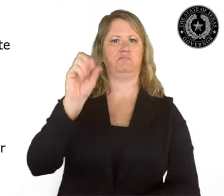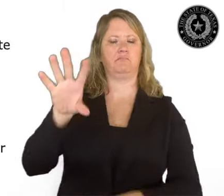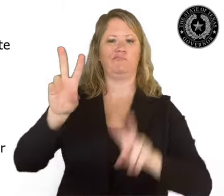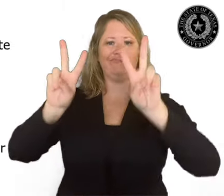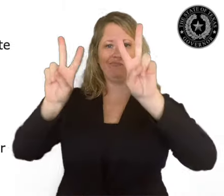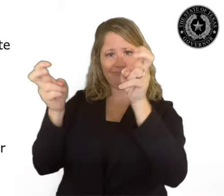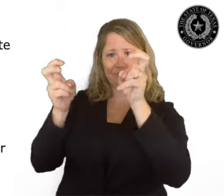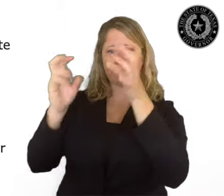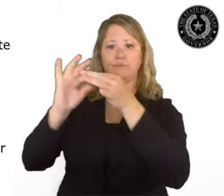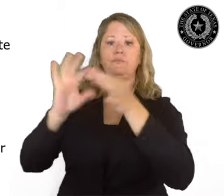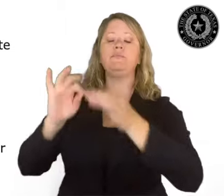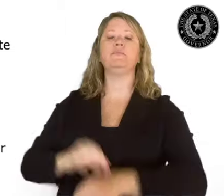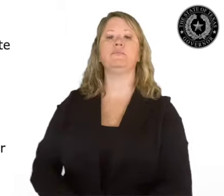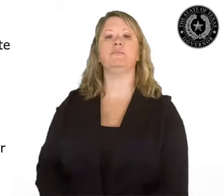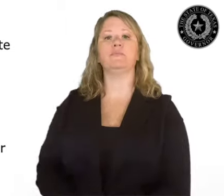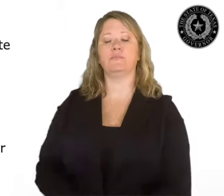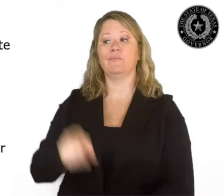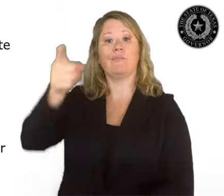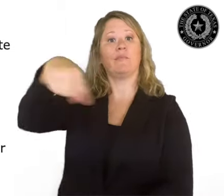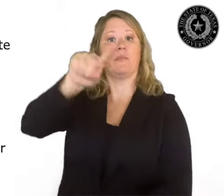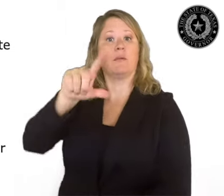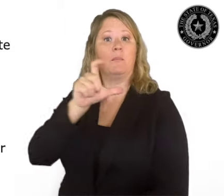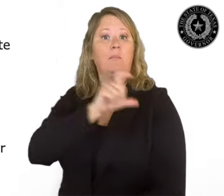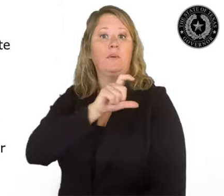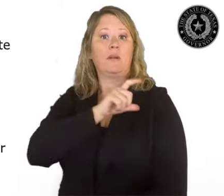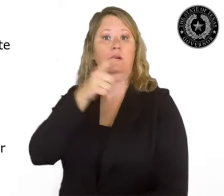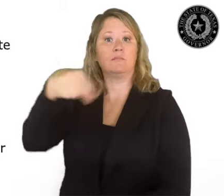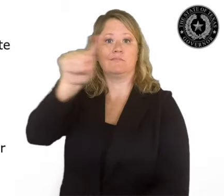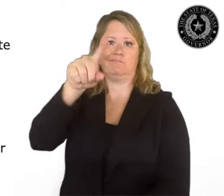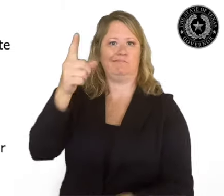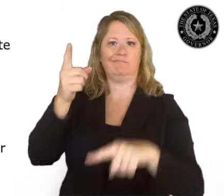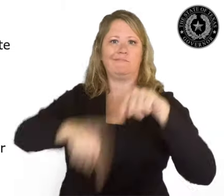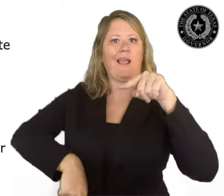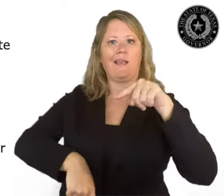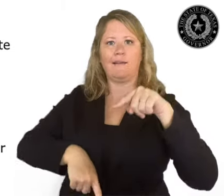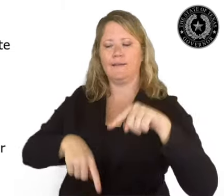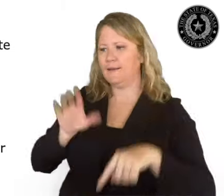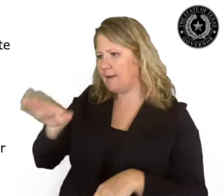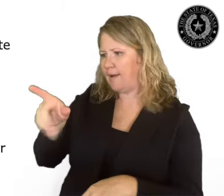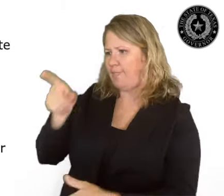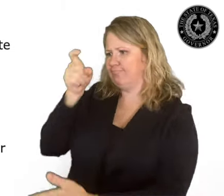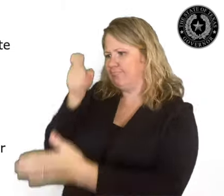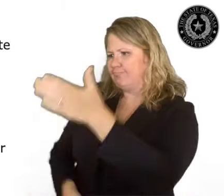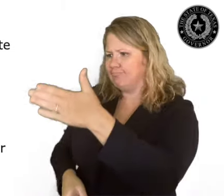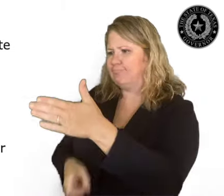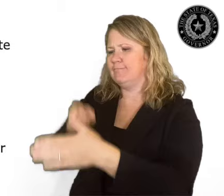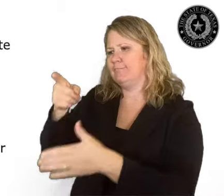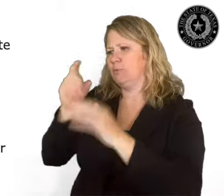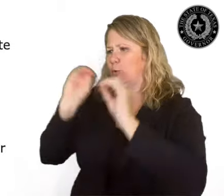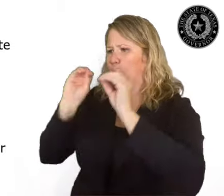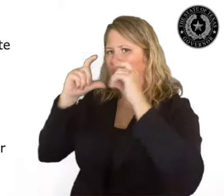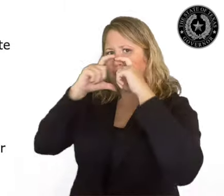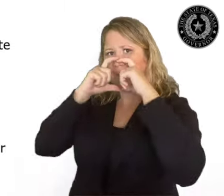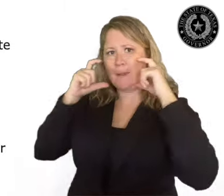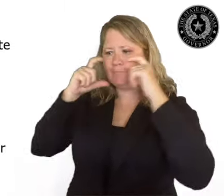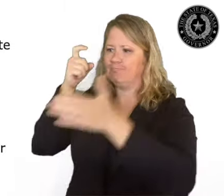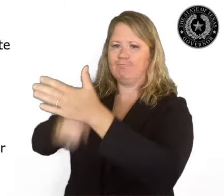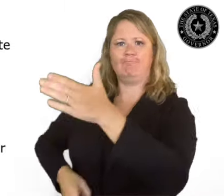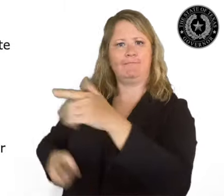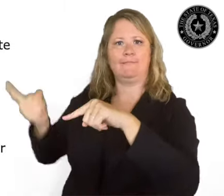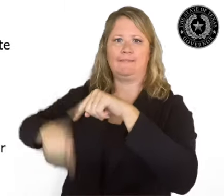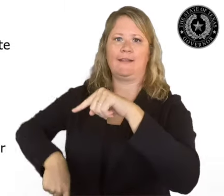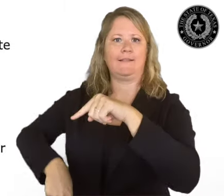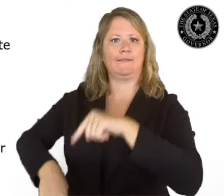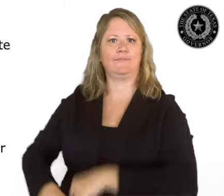the phrase, but no jurisdiction can impose a civil or criminal penalty for failure to wear a face covering.